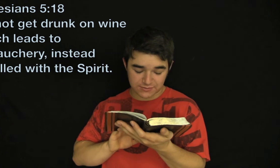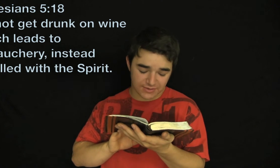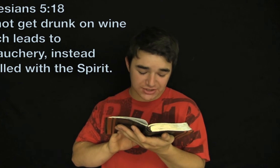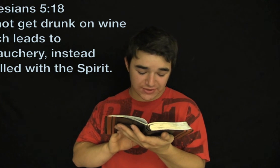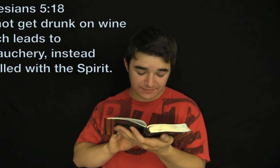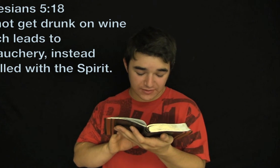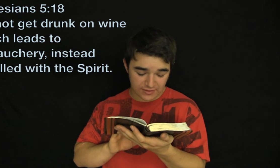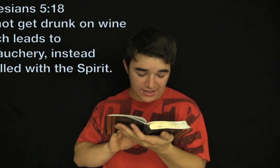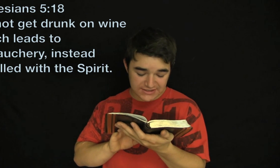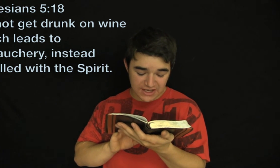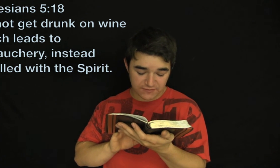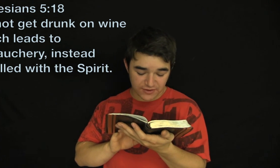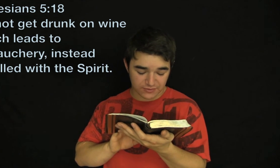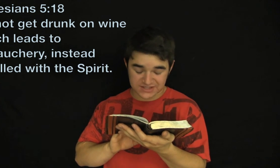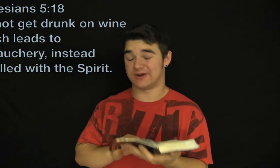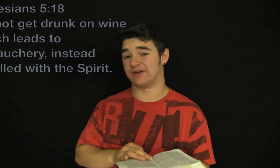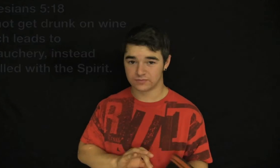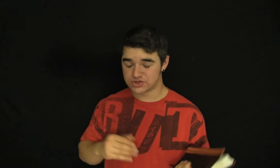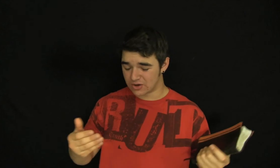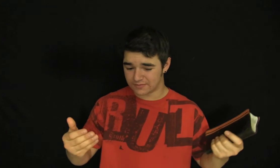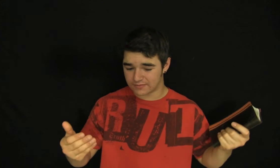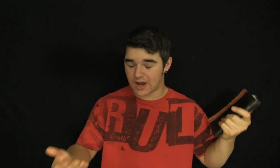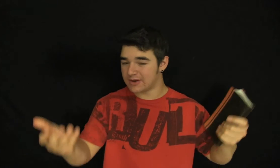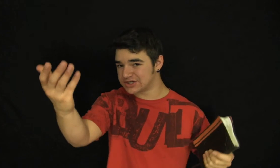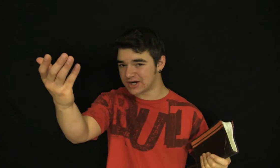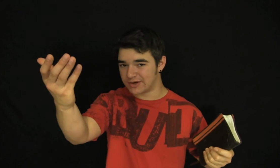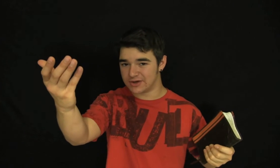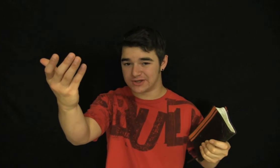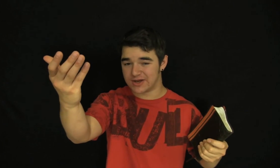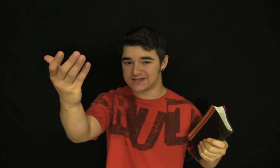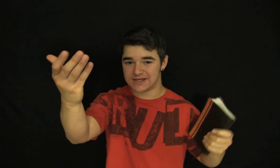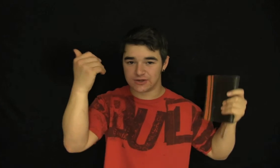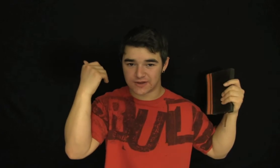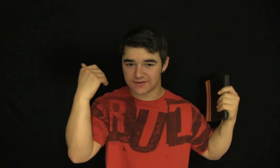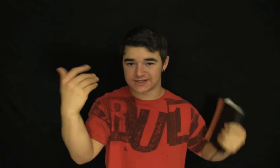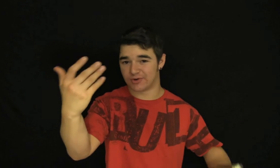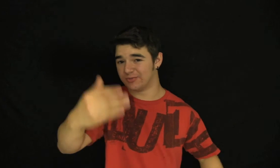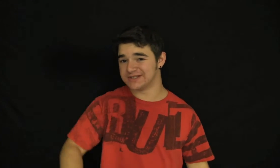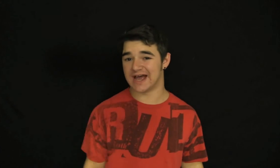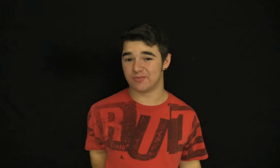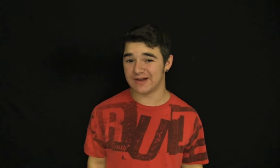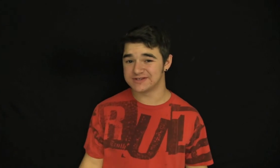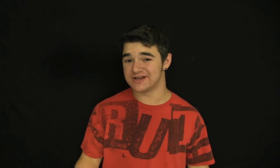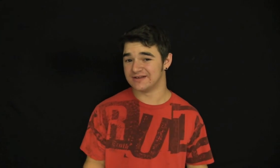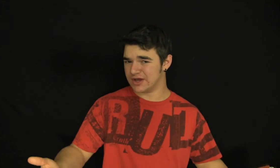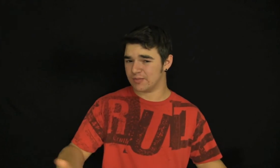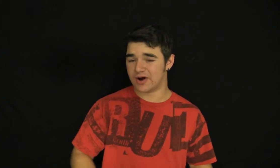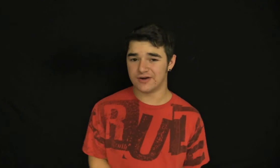to debauchery. Instead, be filled with the Spirit. So, I mean, I just kind of want to know what you guys think. Do you think that it's appropriate to have a Bible study in a bar